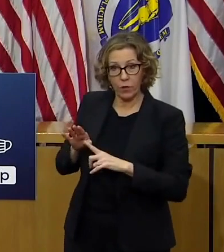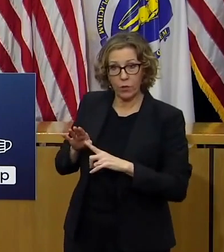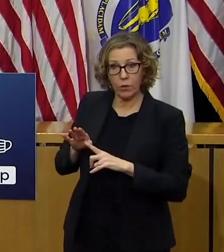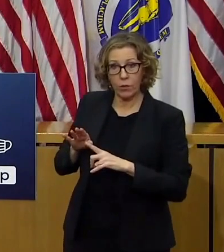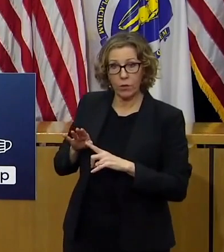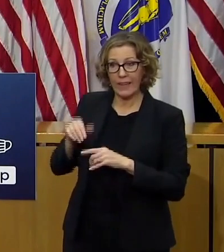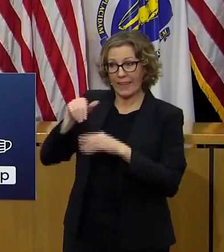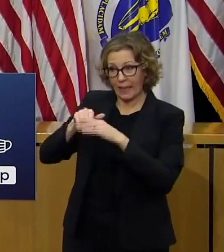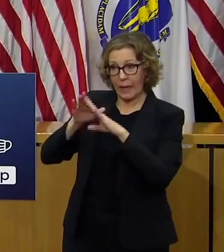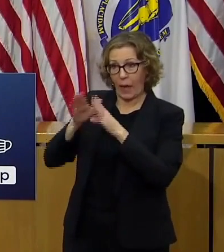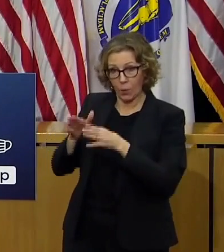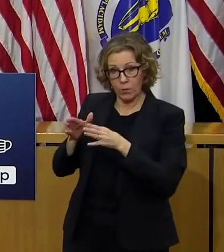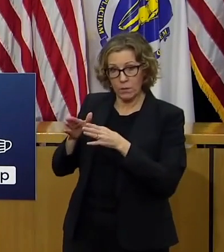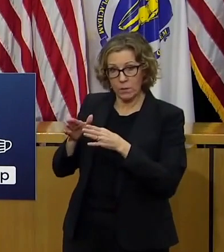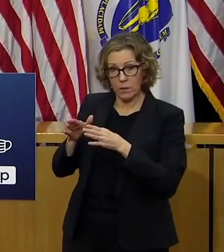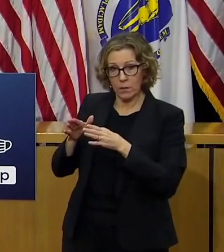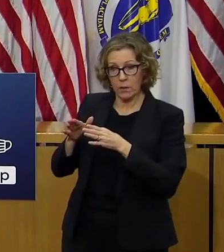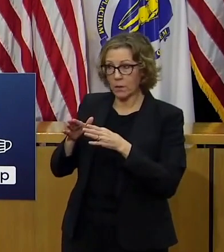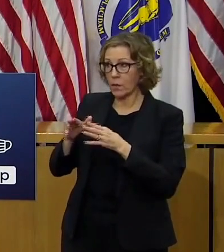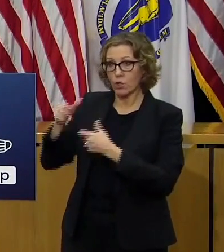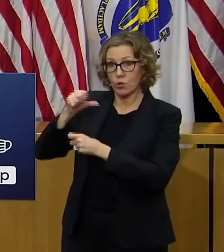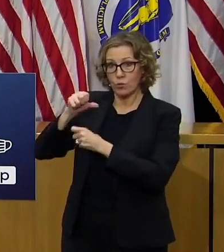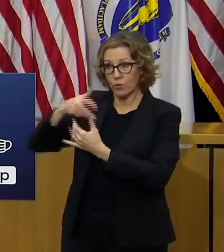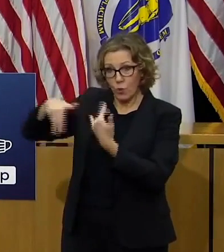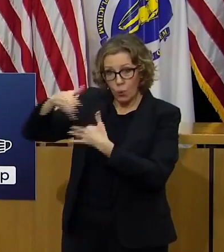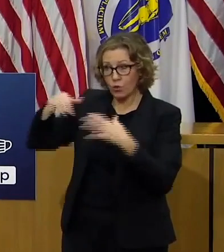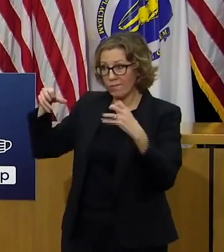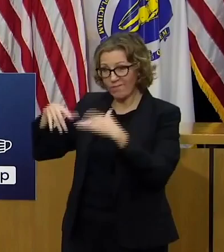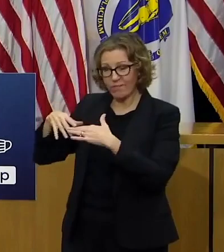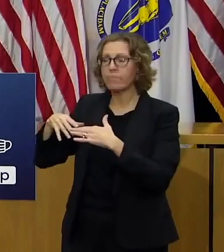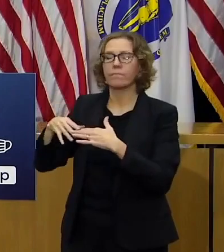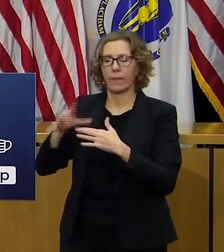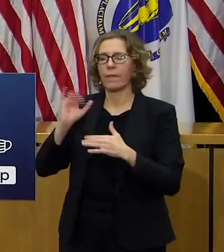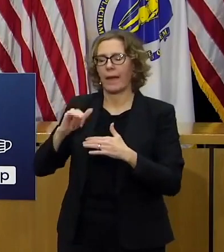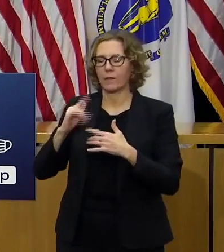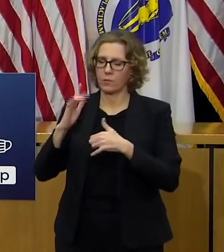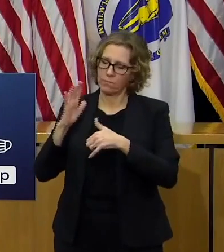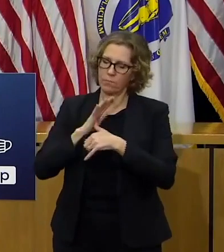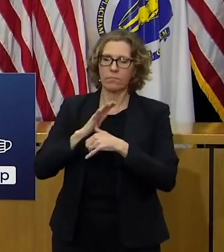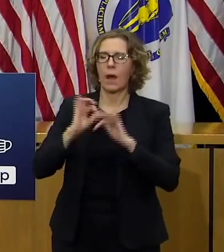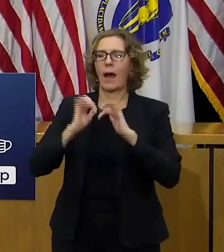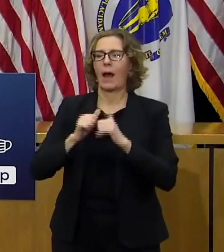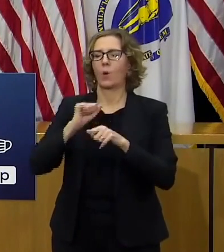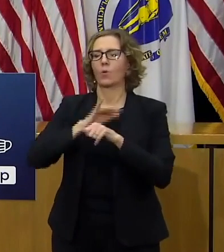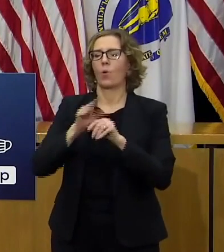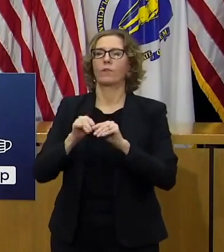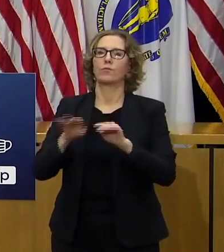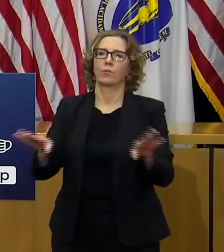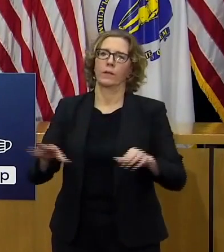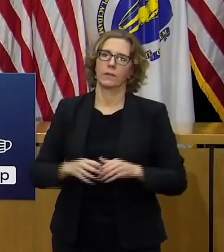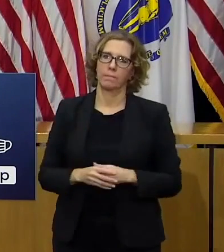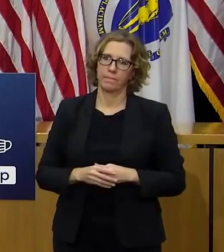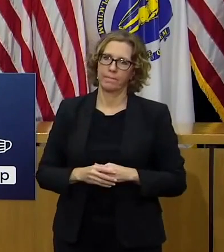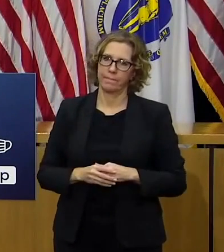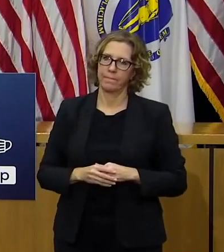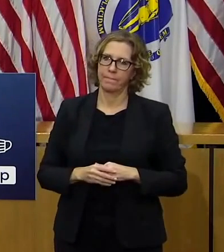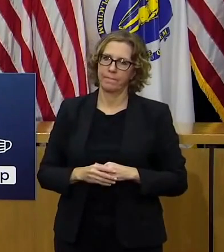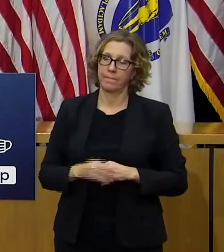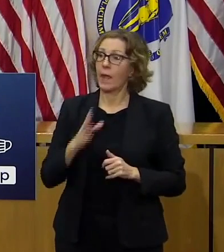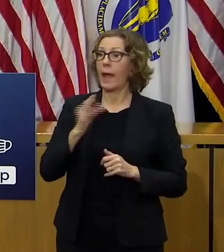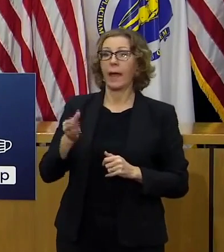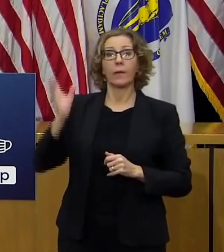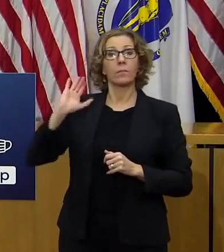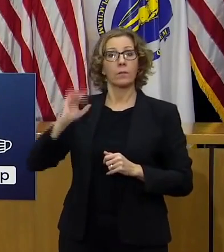and a lot about why thanksgiving